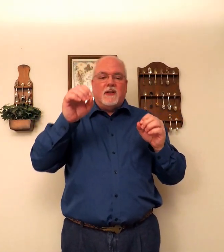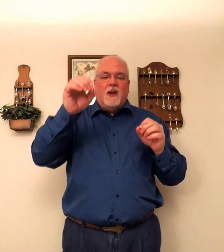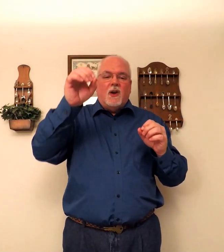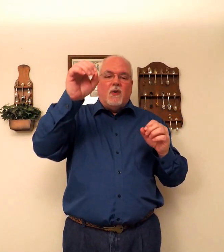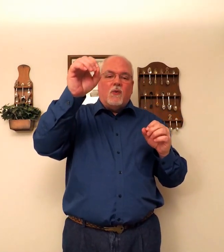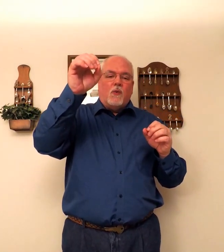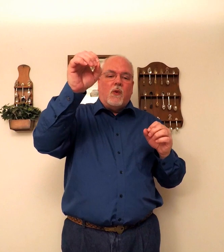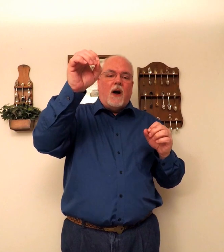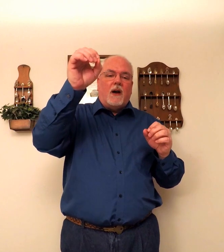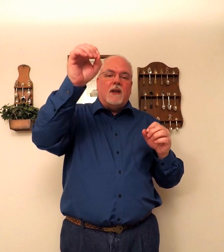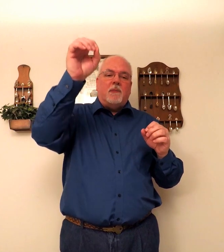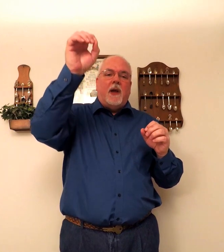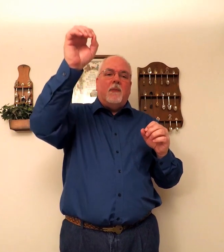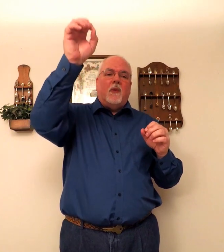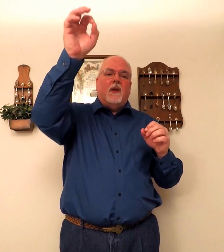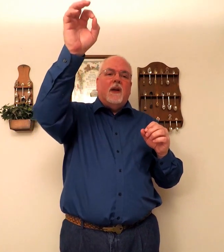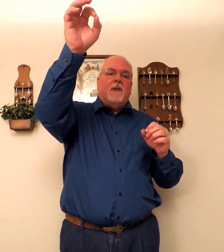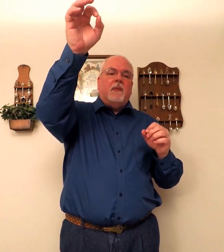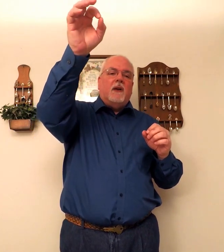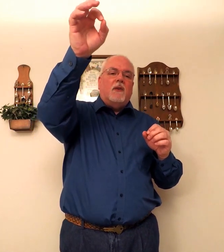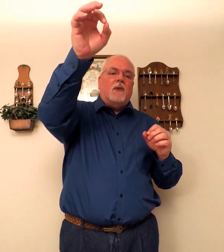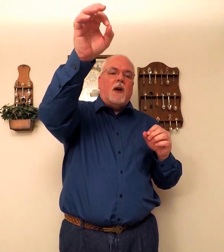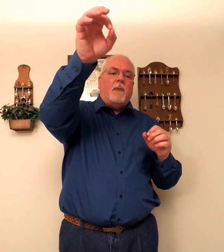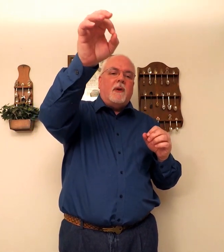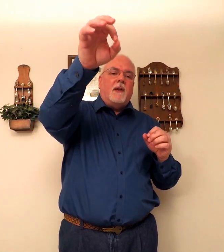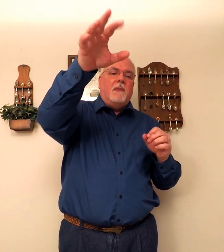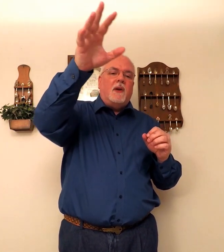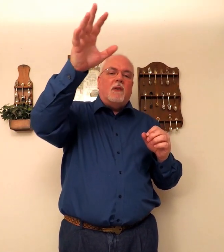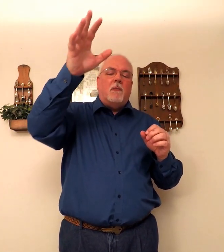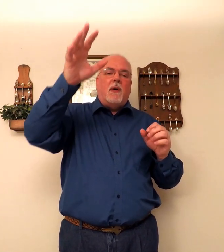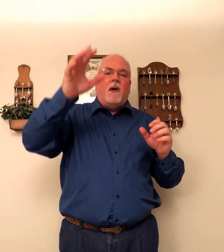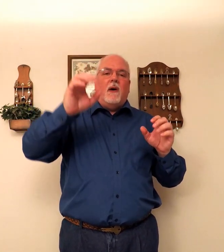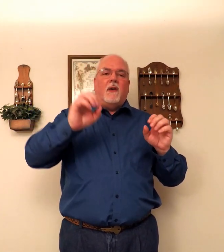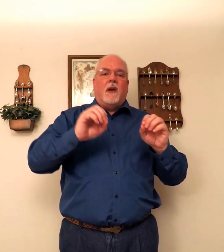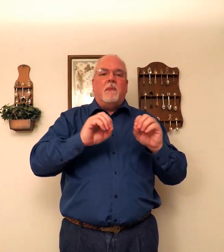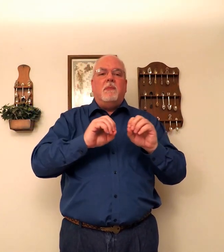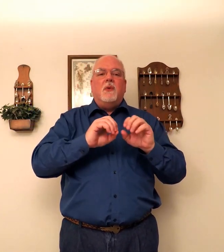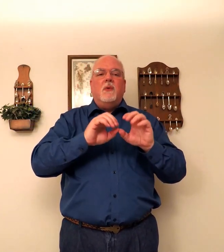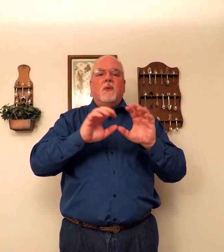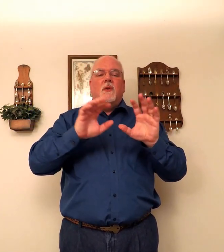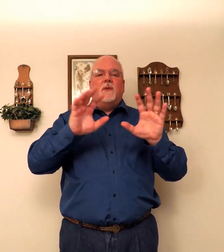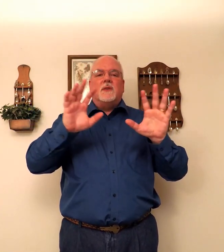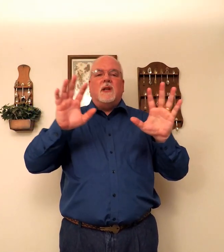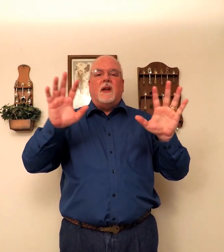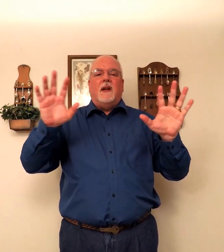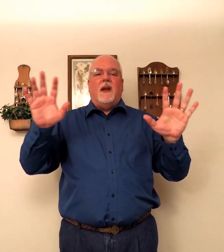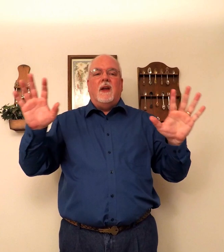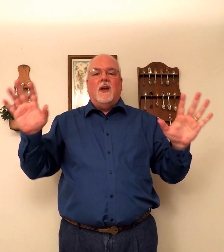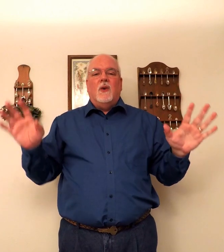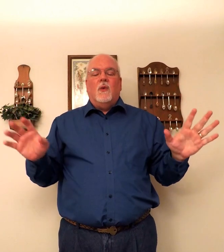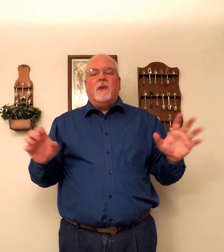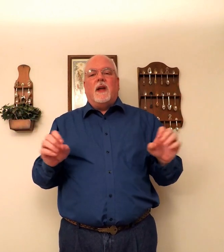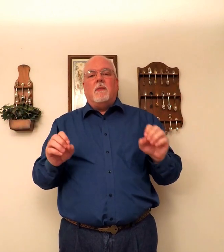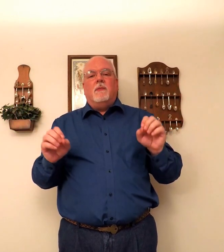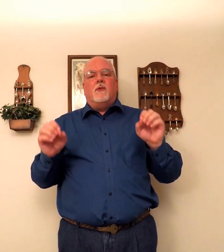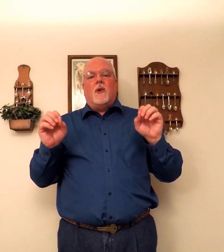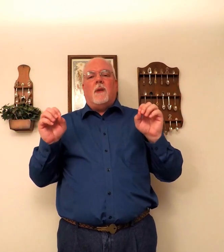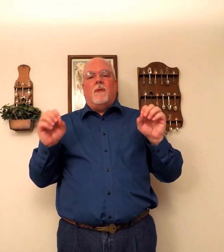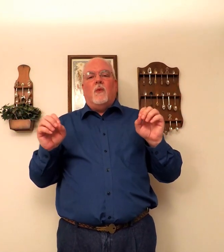this rock, this pebble, being dropped in the middle of a pond on a beautiful sunny day without a drop of